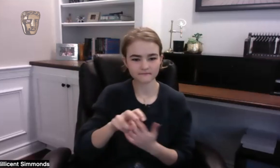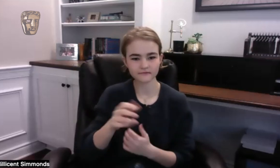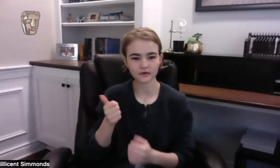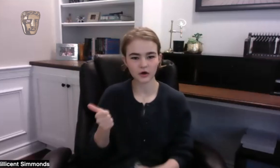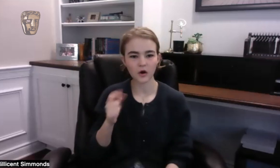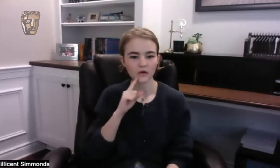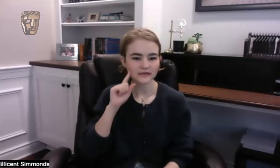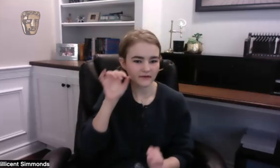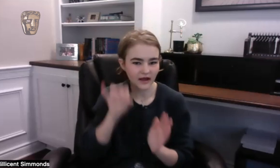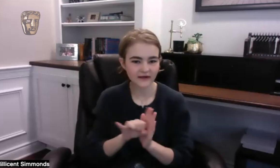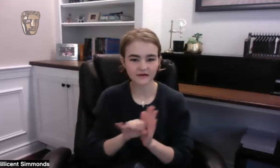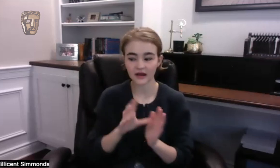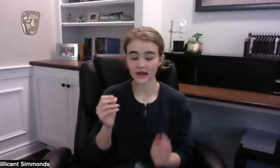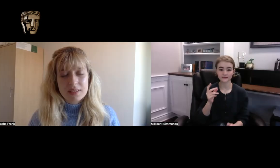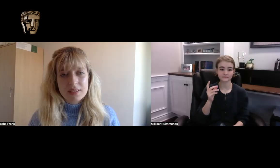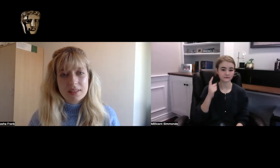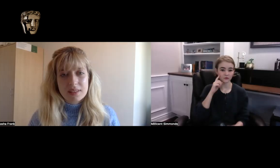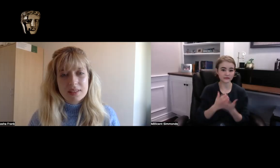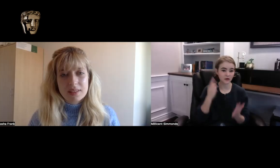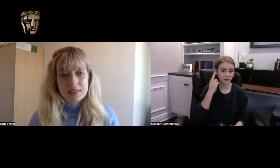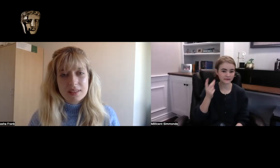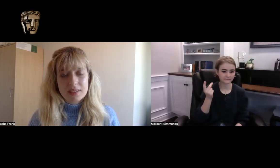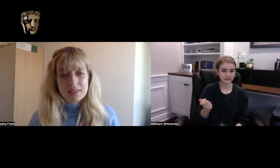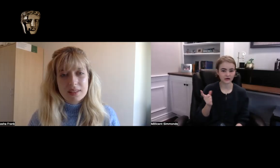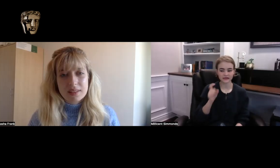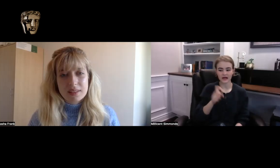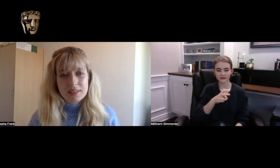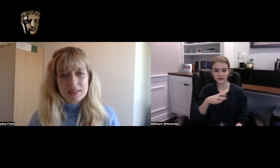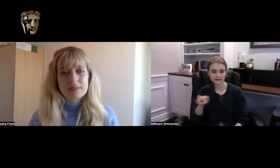it's kind of about her she needs to find her own deaf identity and